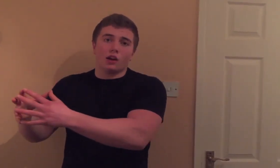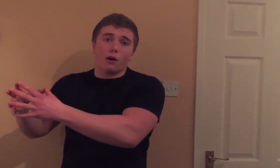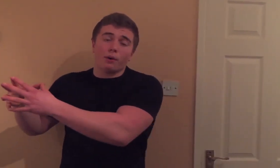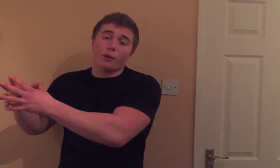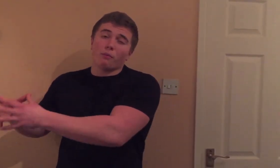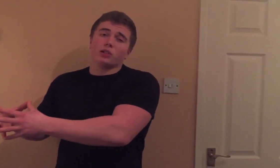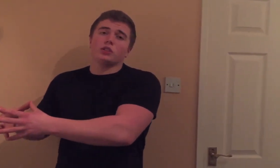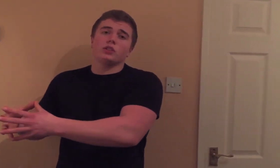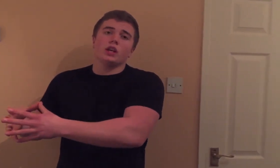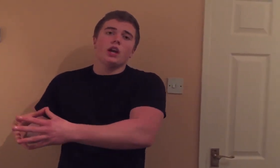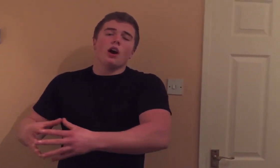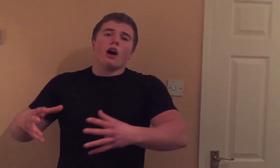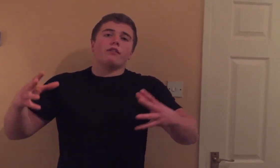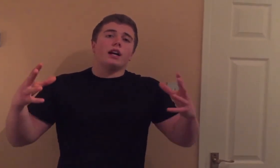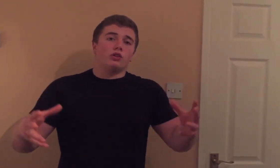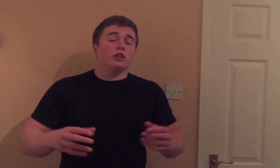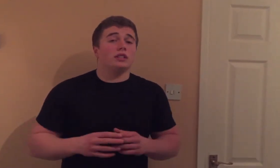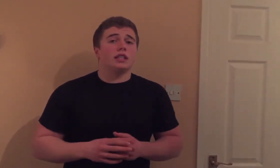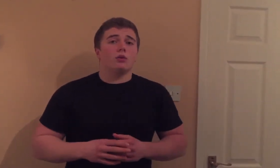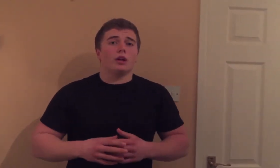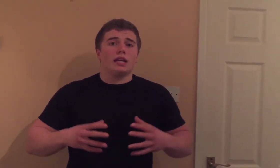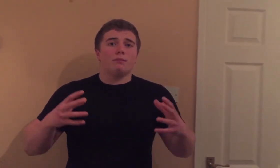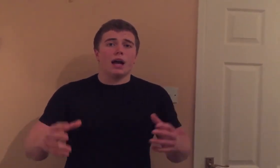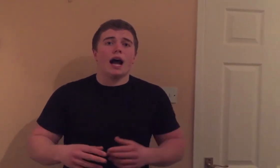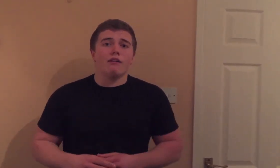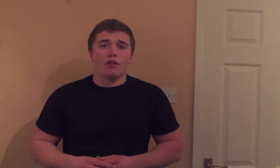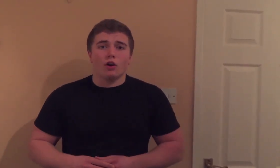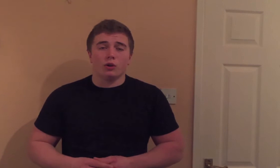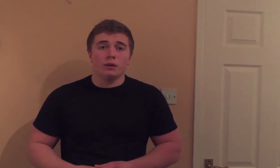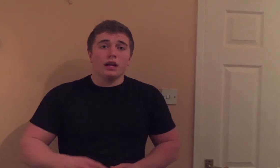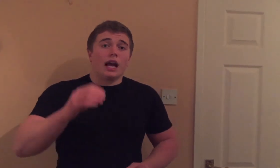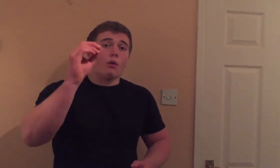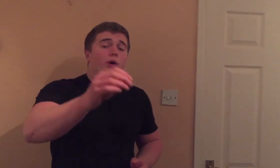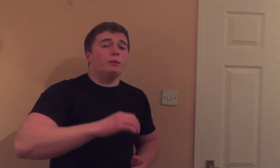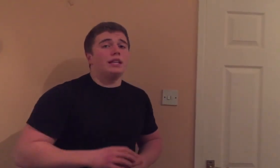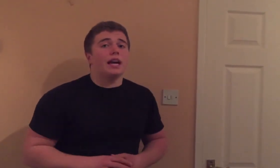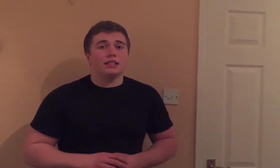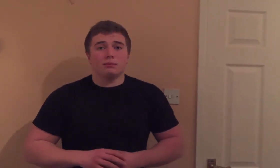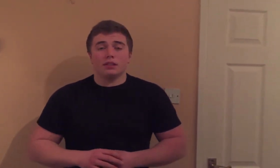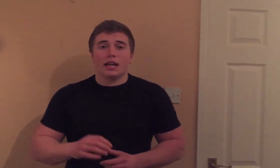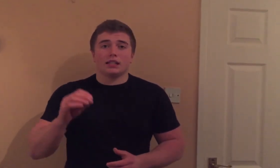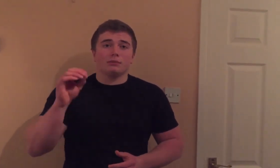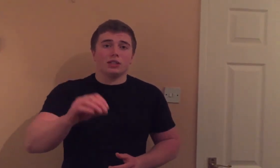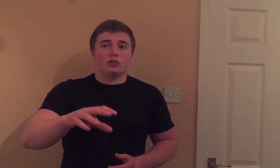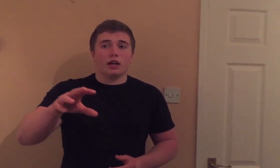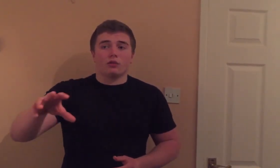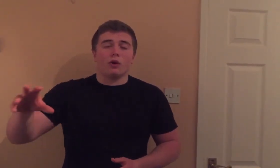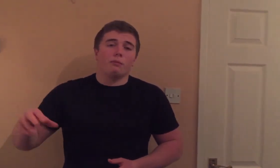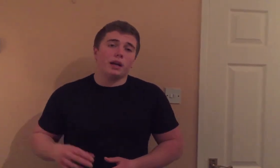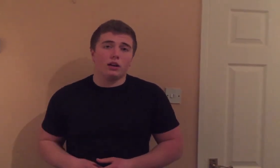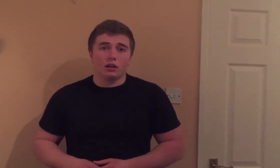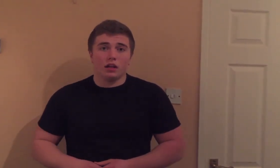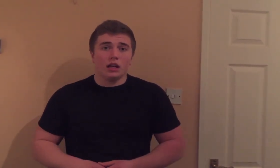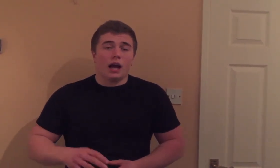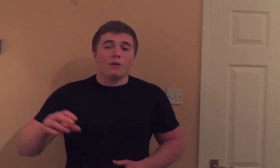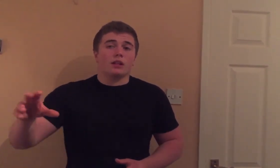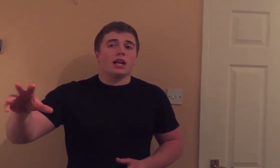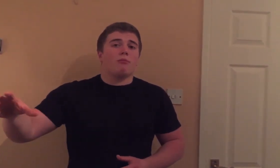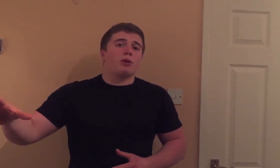it up on the muscles. However, I still want to keep the high volume, and I will be testing my strength throughout my cut. I'm not the type of